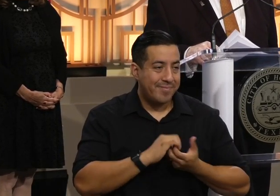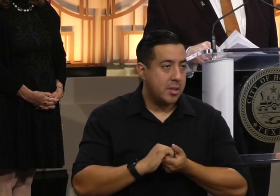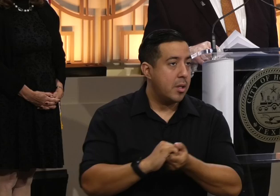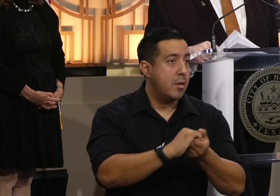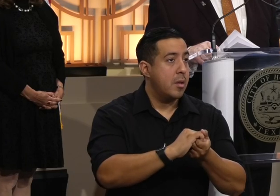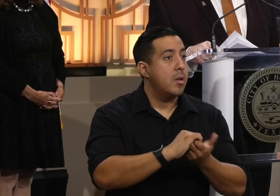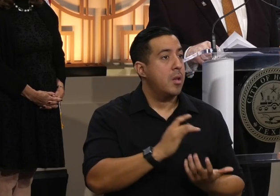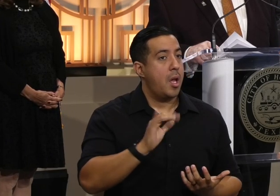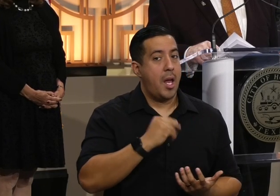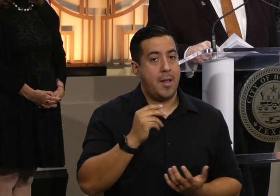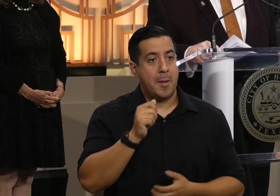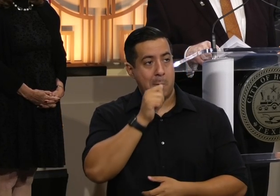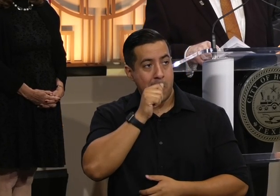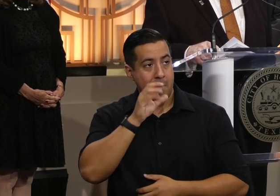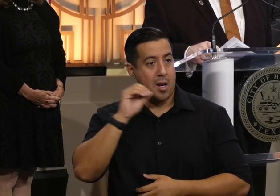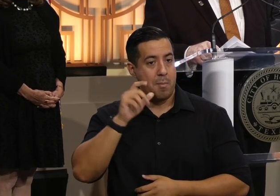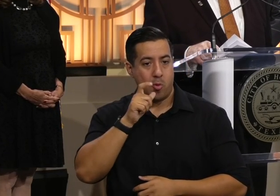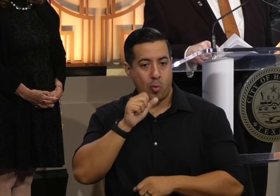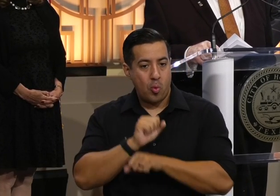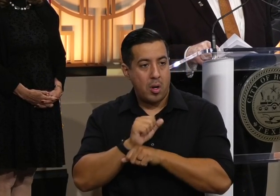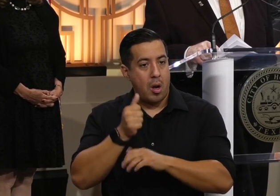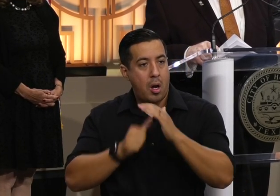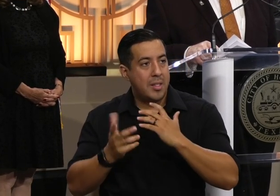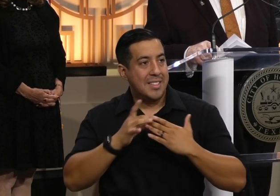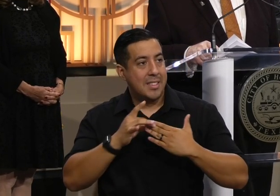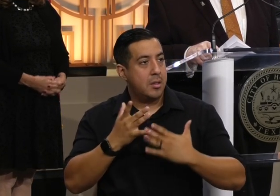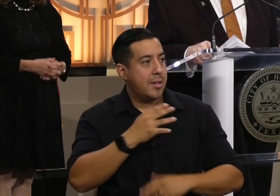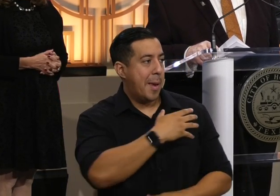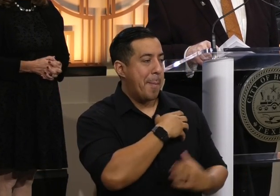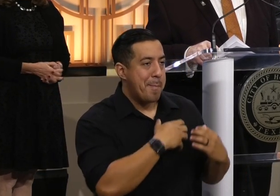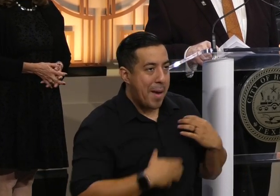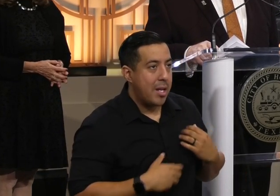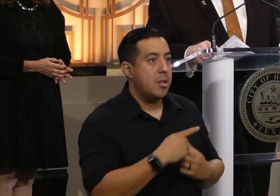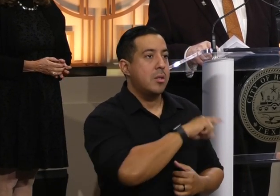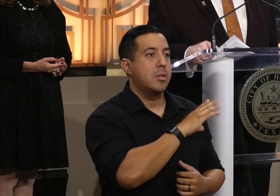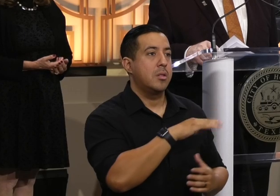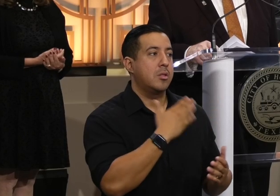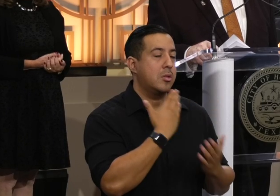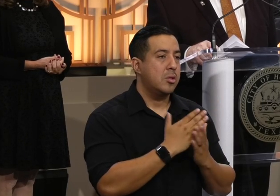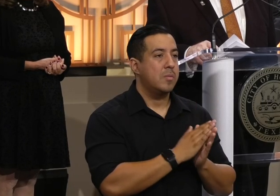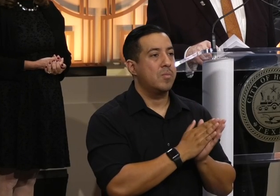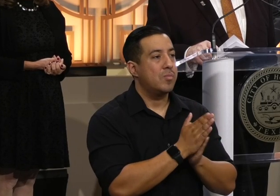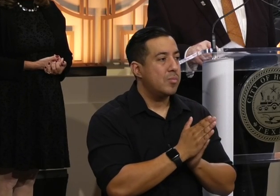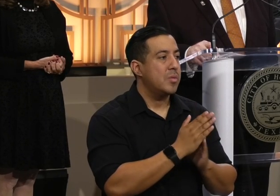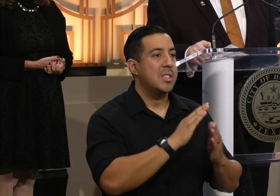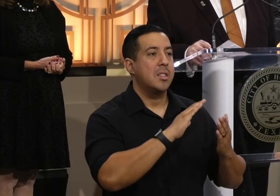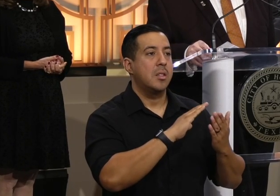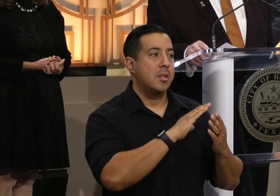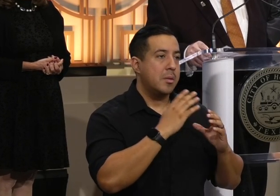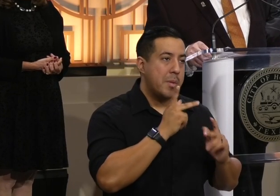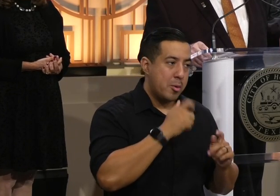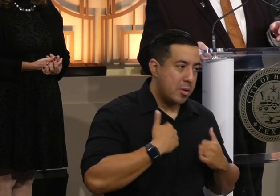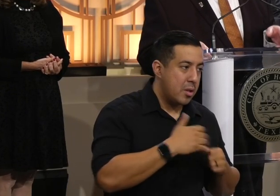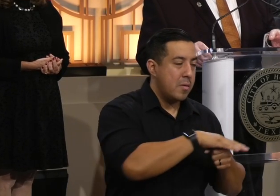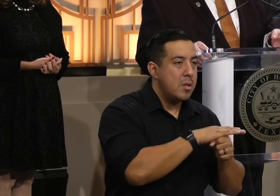public-private partnership working under the leadership of the mayor and the very generous citizens and foundations and